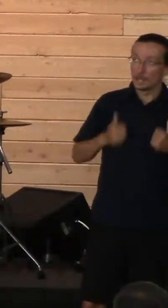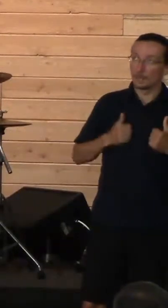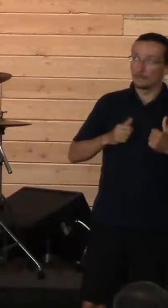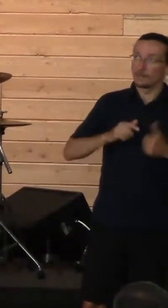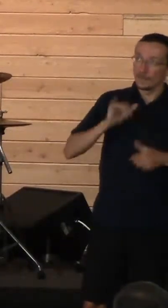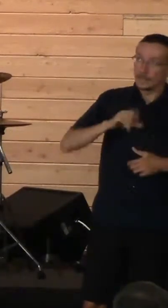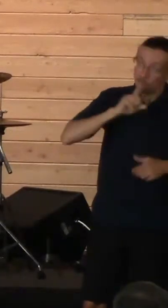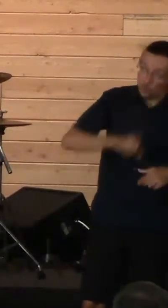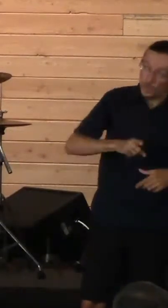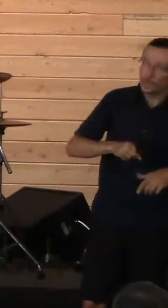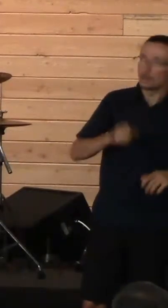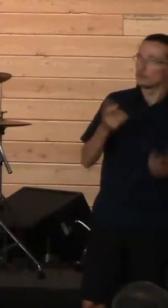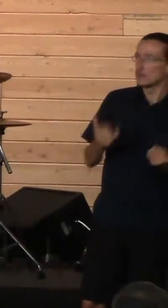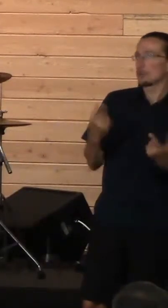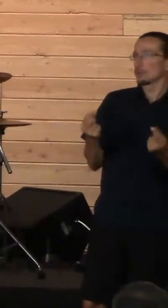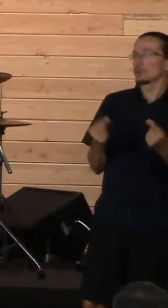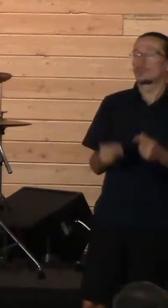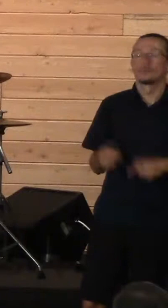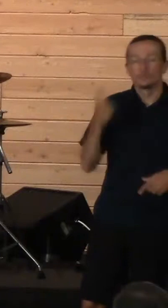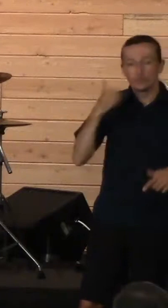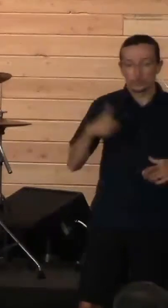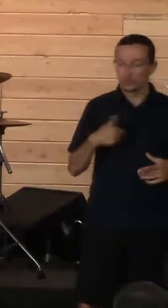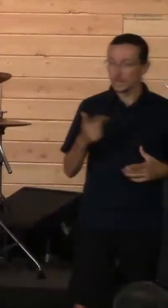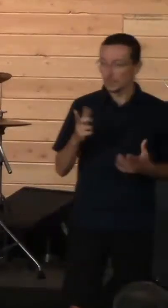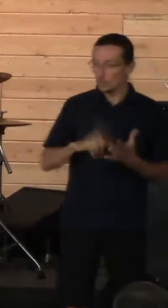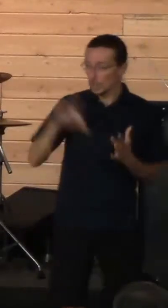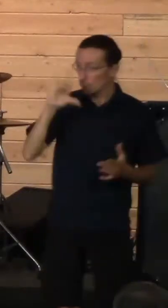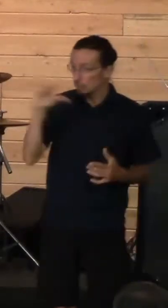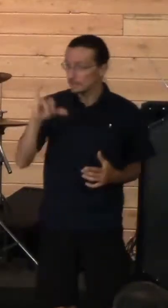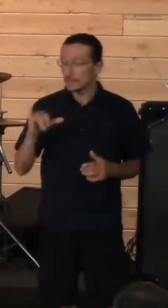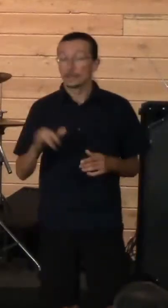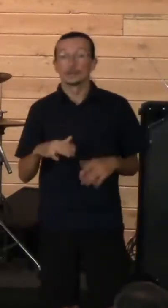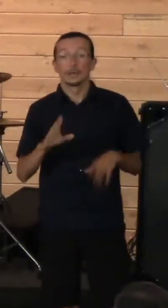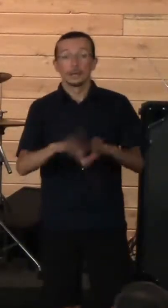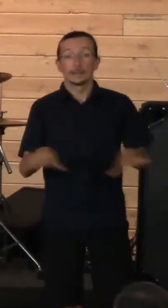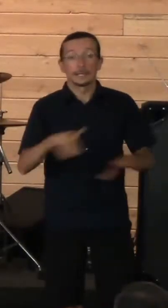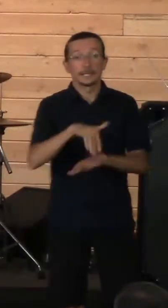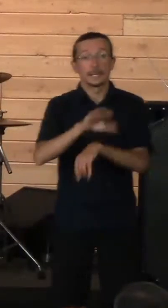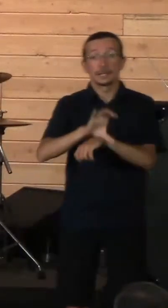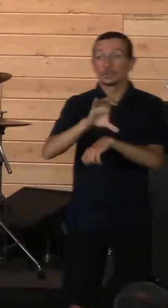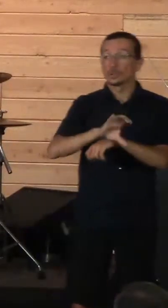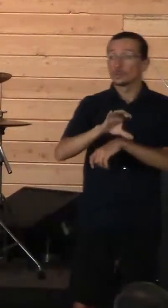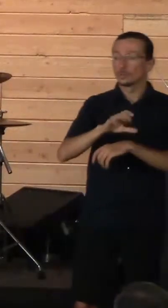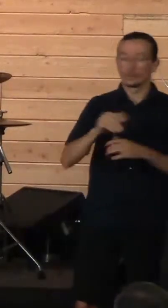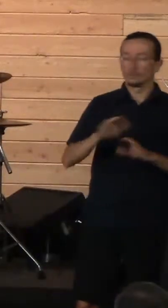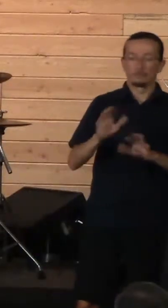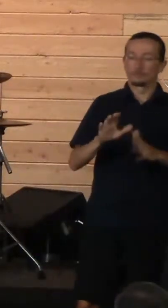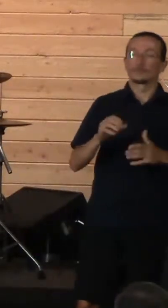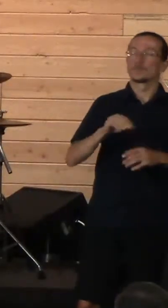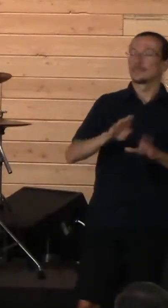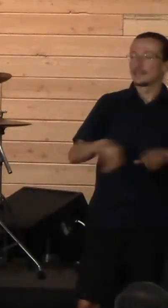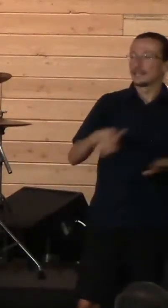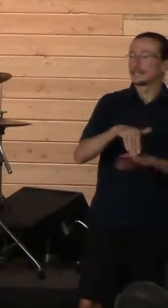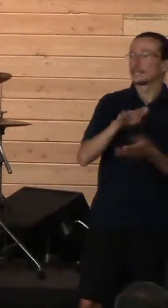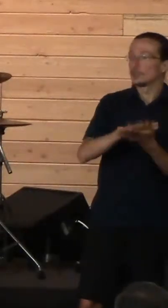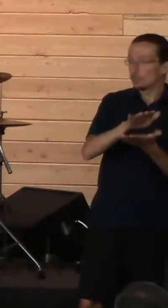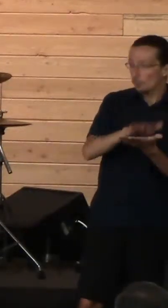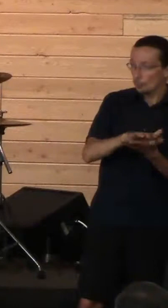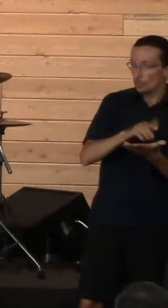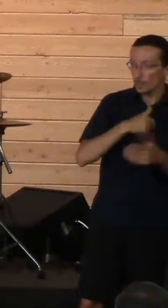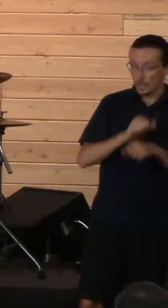life, it looks like the kids that I work with at school, I can relate to them in a way that other people can't.